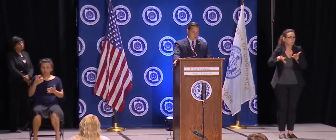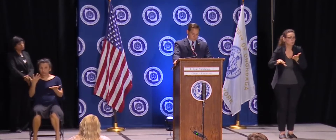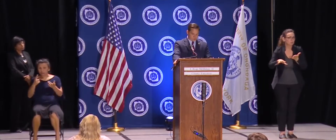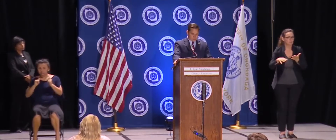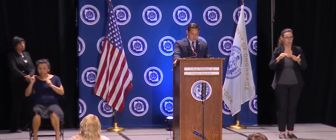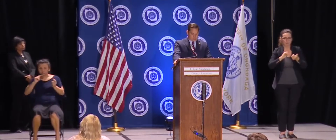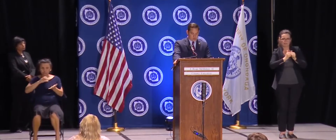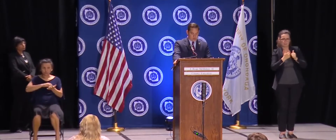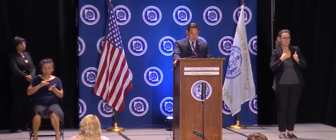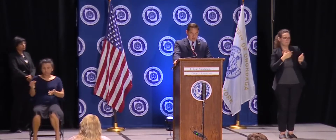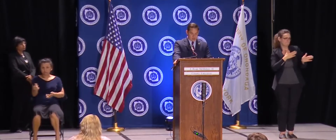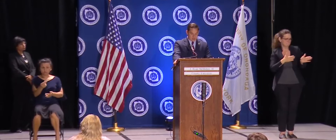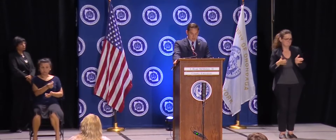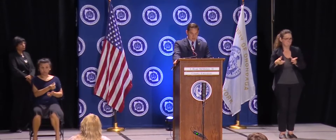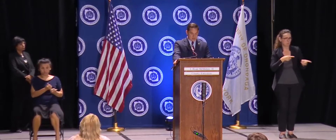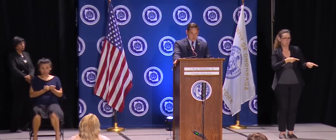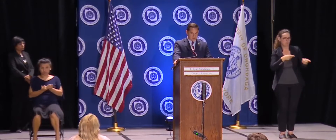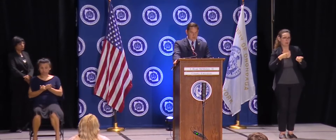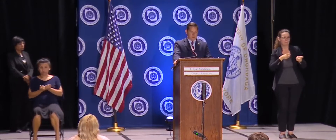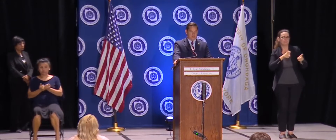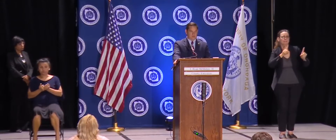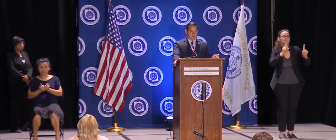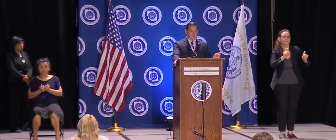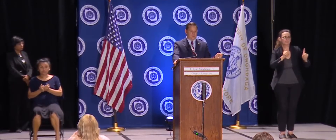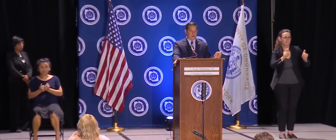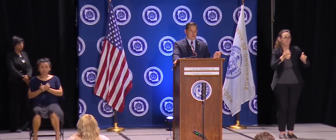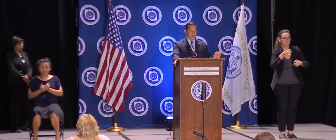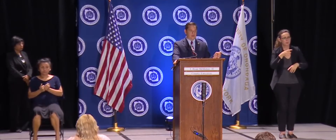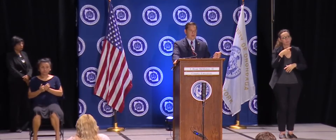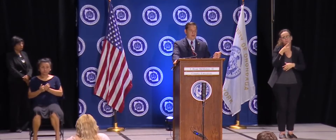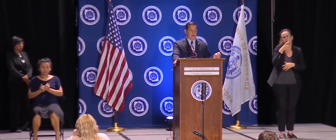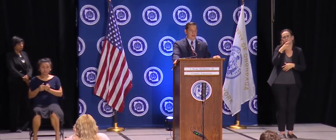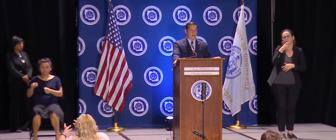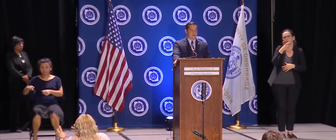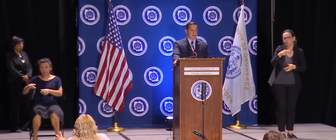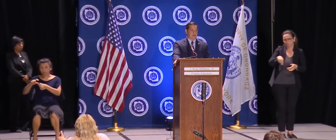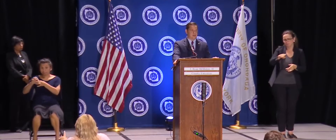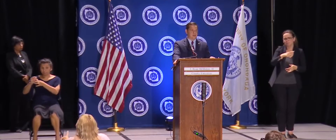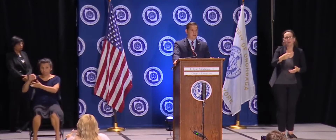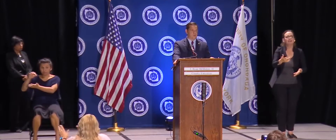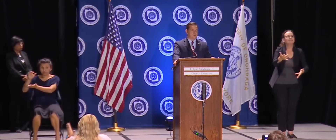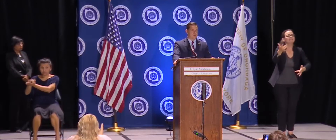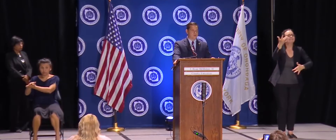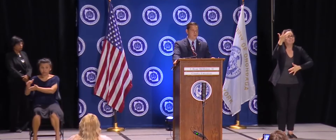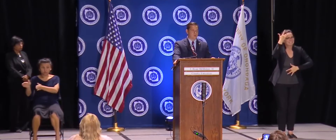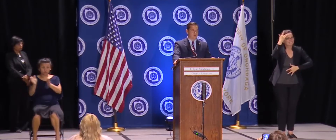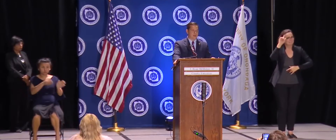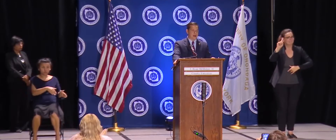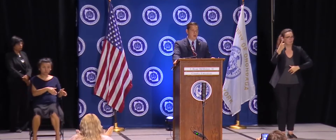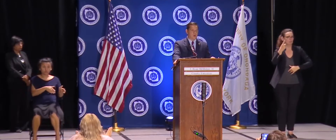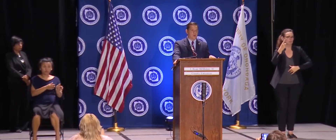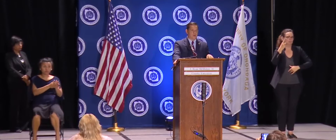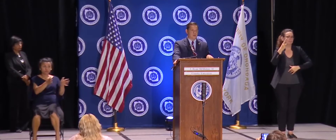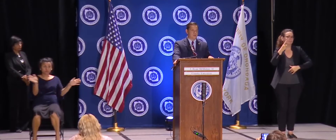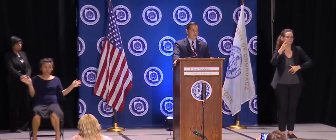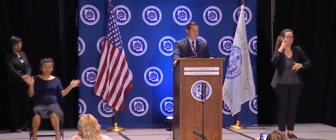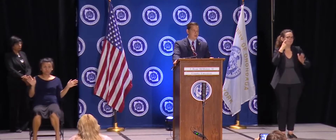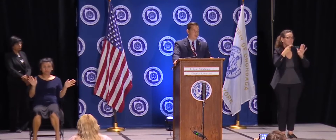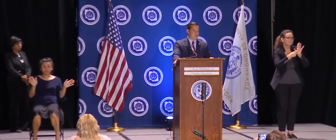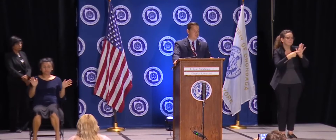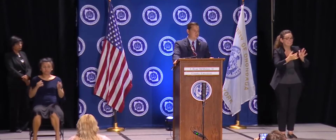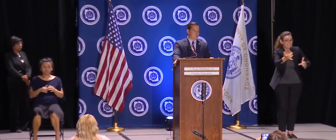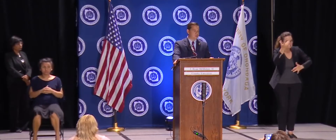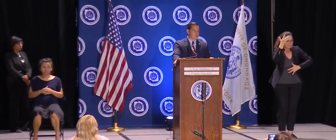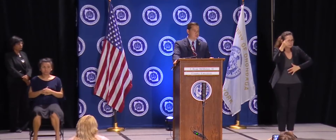first. And then certainly this will avoid and any delay getting results and will allow the